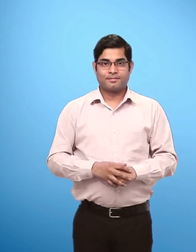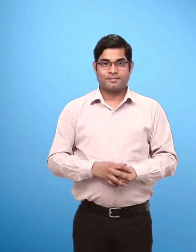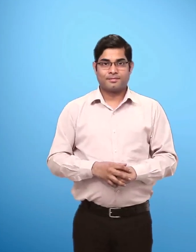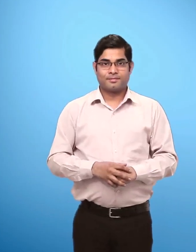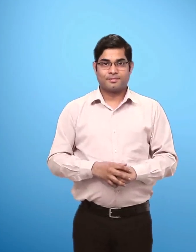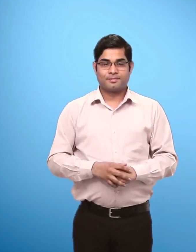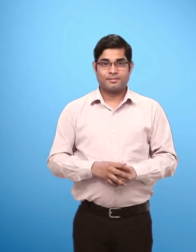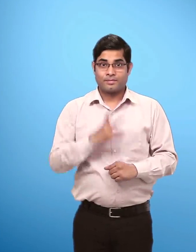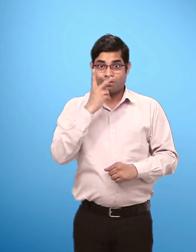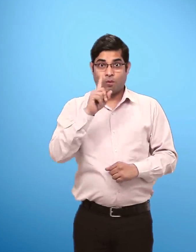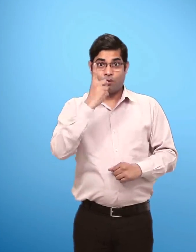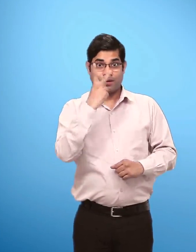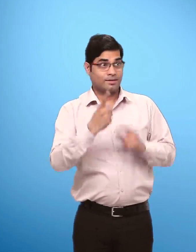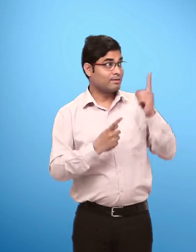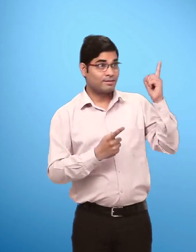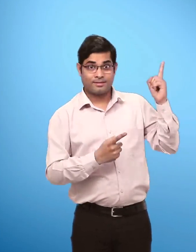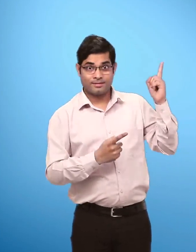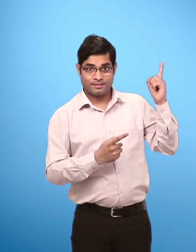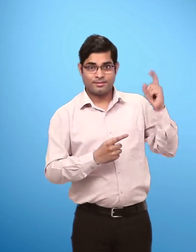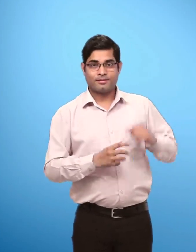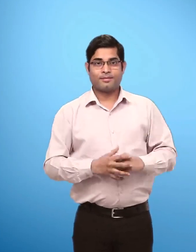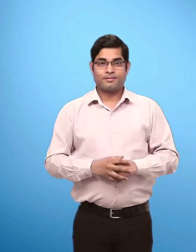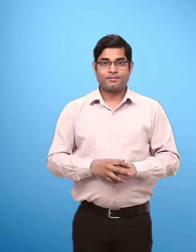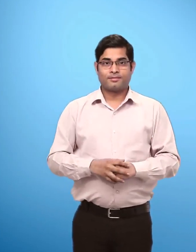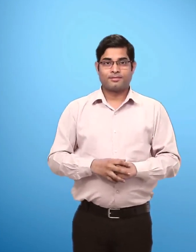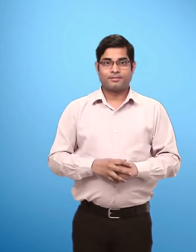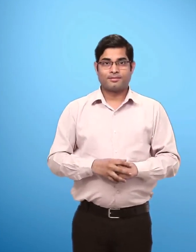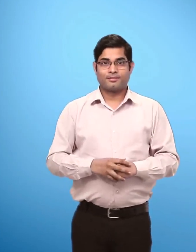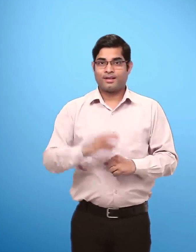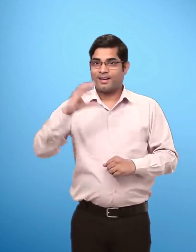Object 1 Object 1 Bun